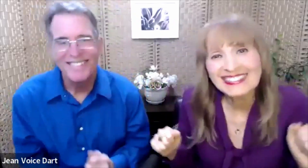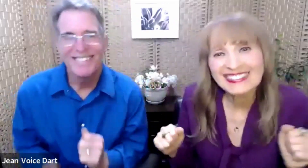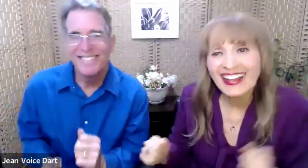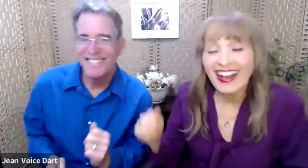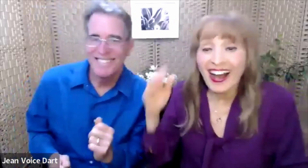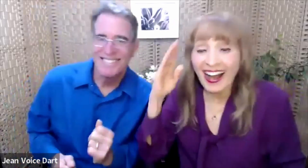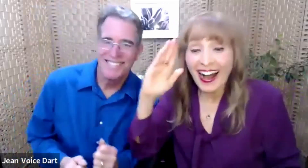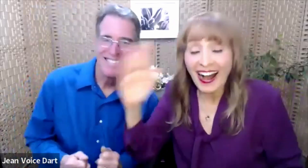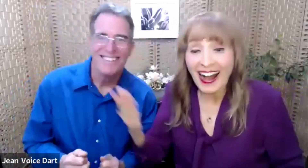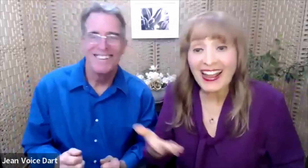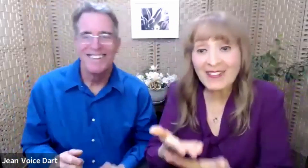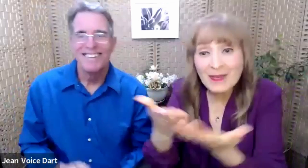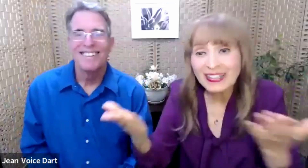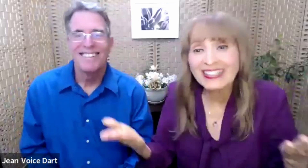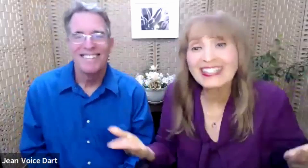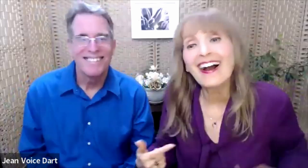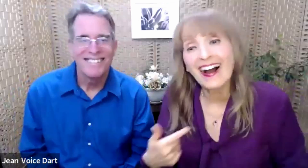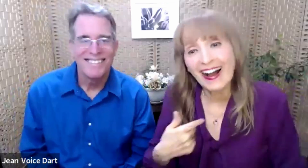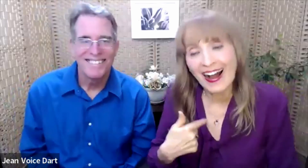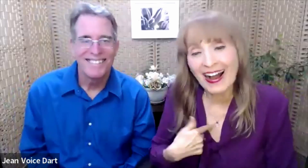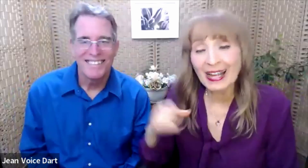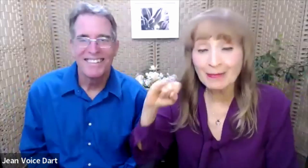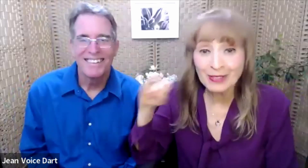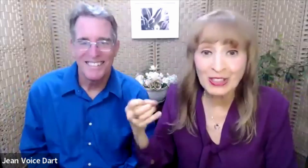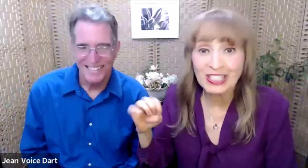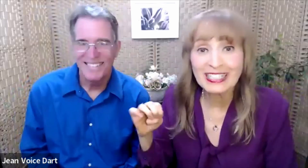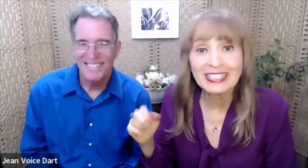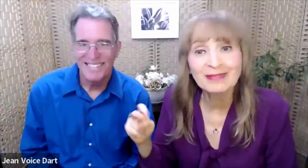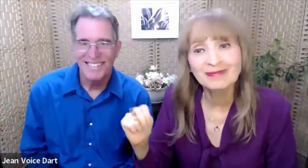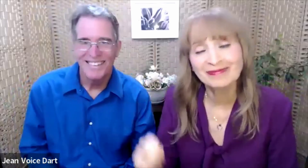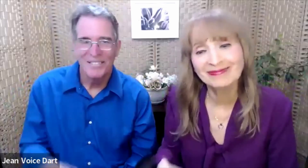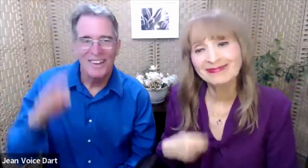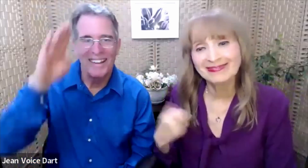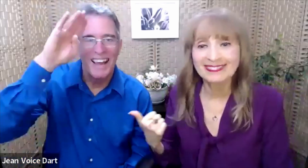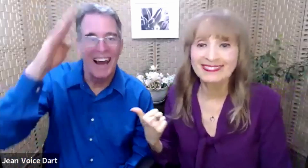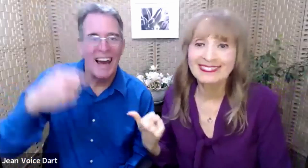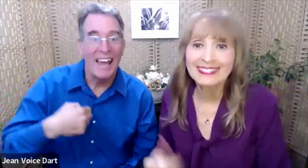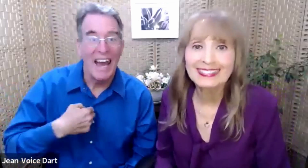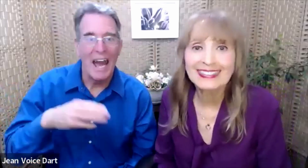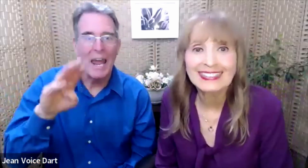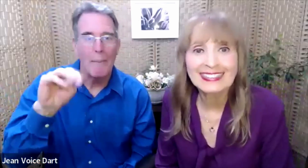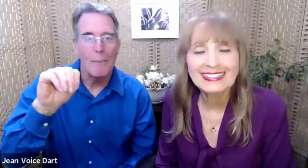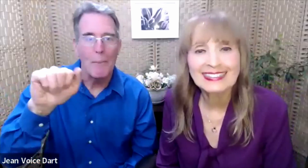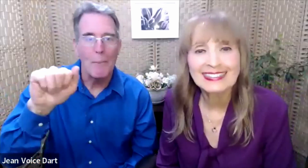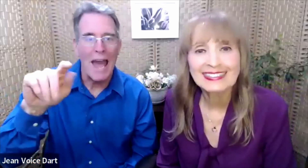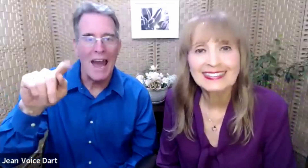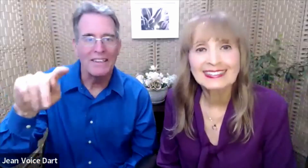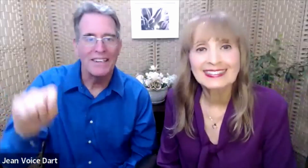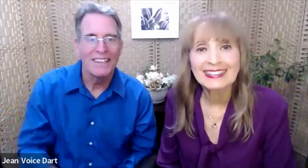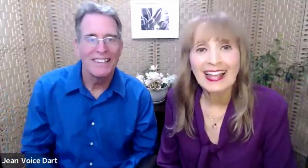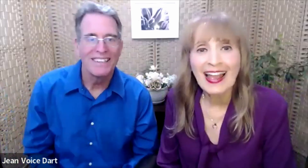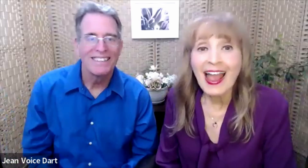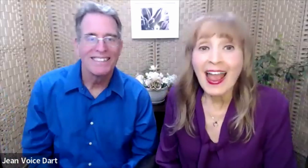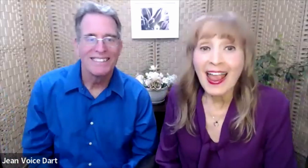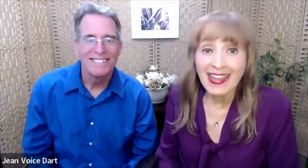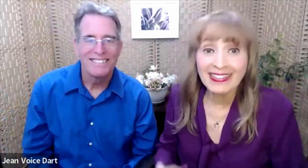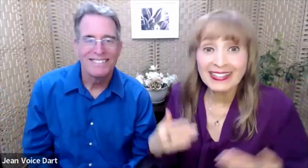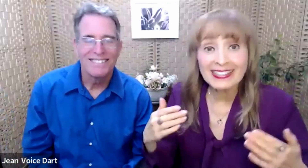Hi, everybody. I'm Jean. Hi, I'm Matt. And this